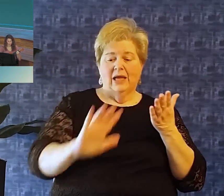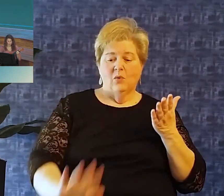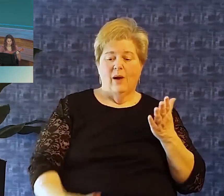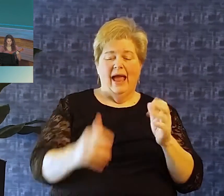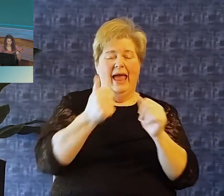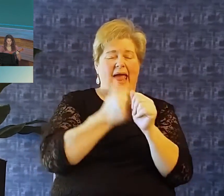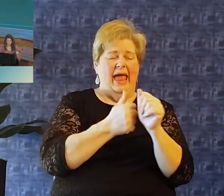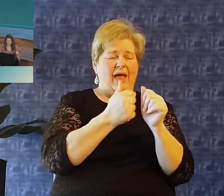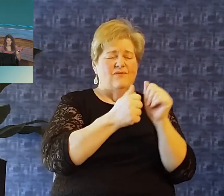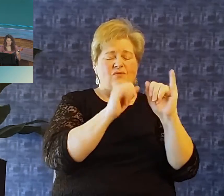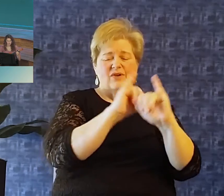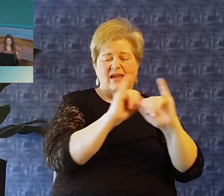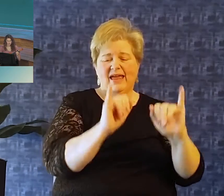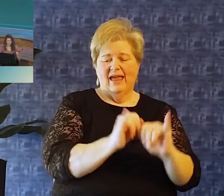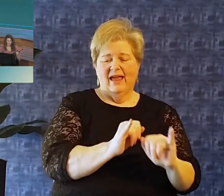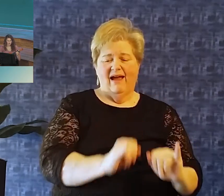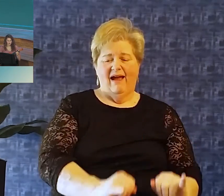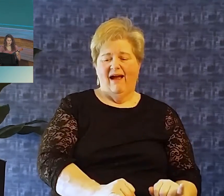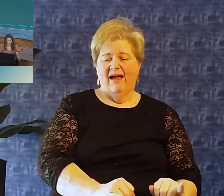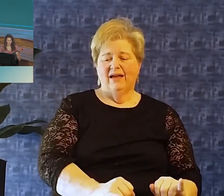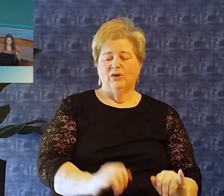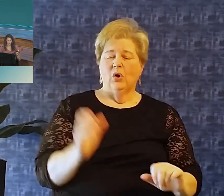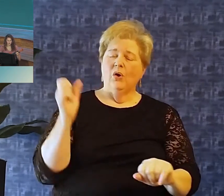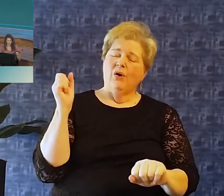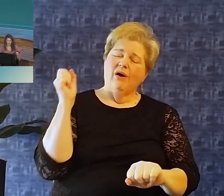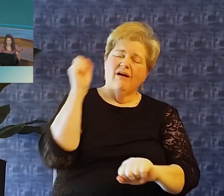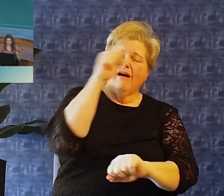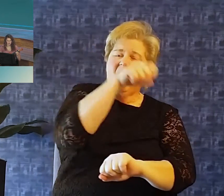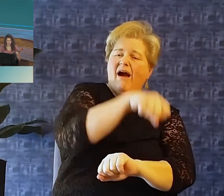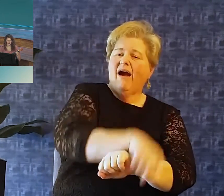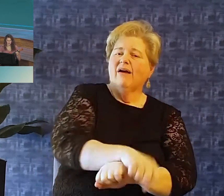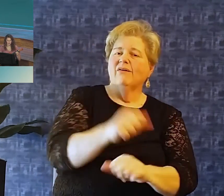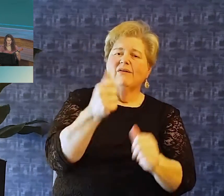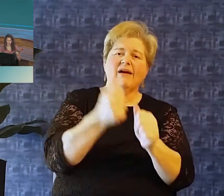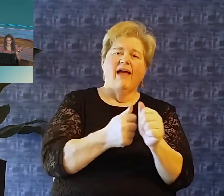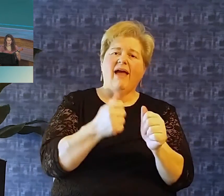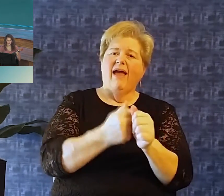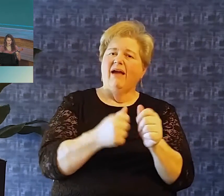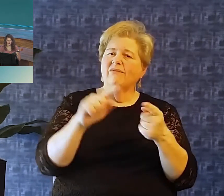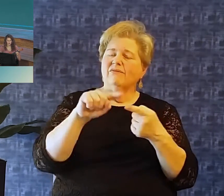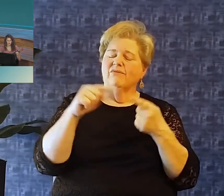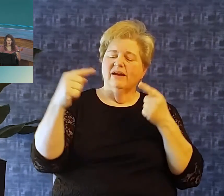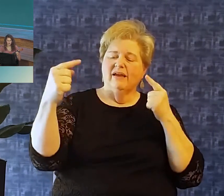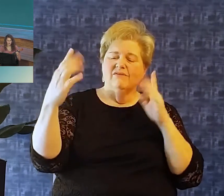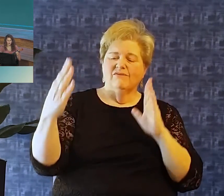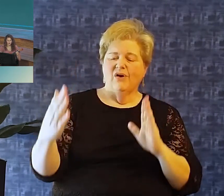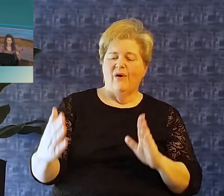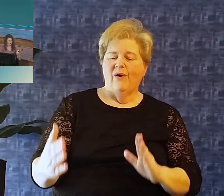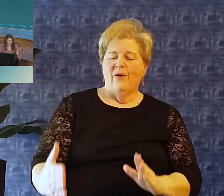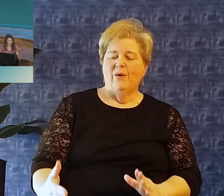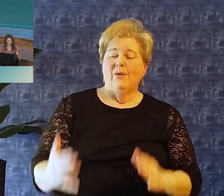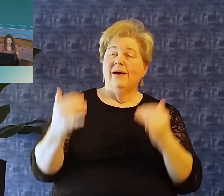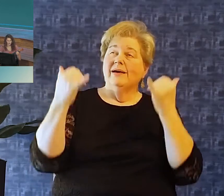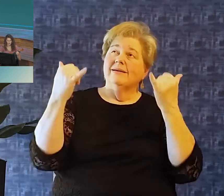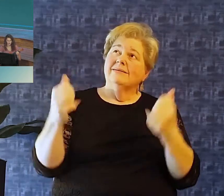Break down every idol. Cast out every foe.